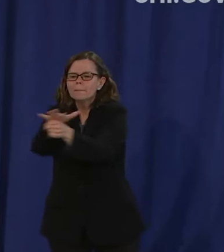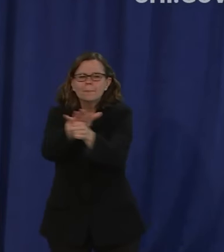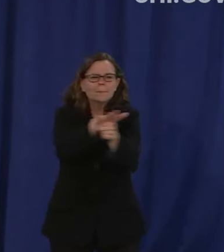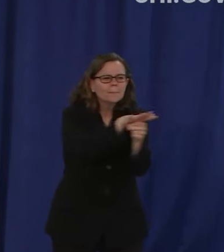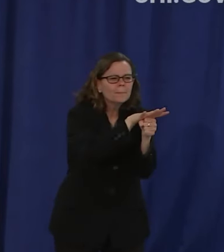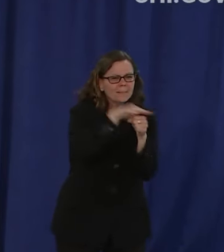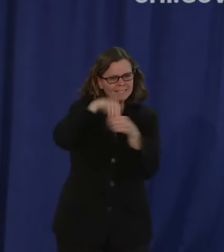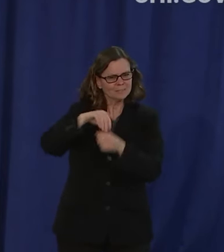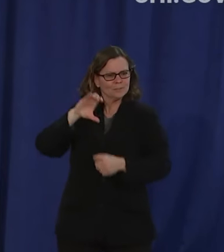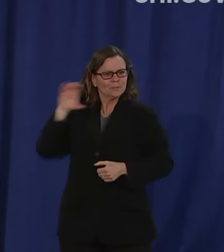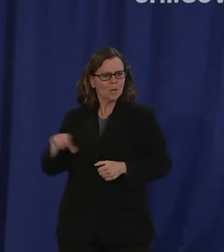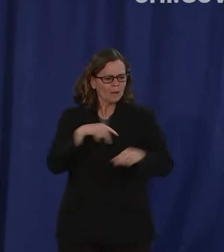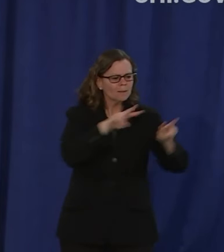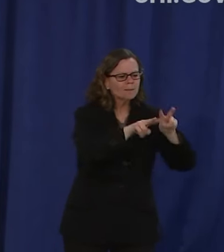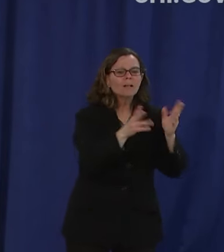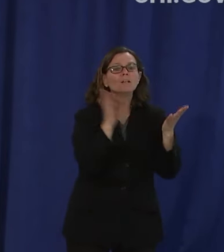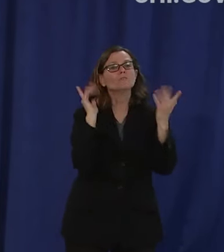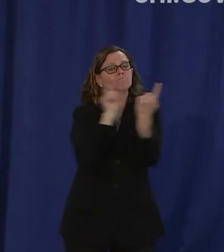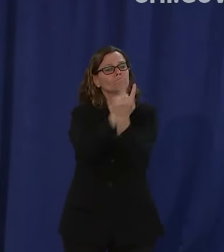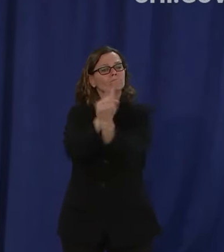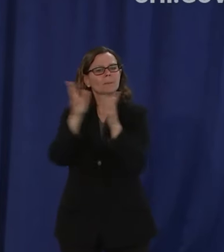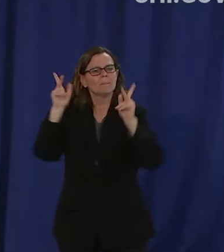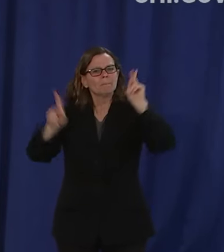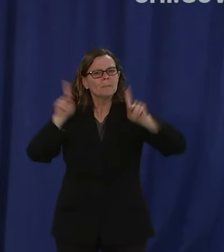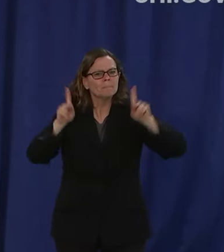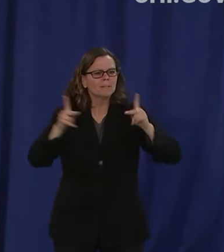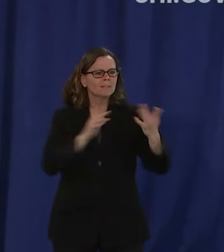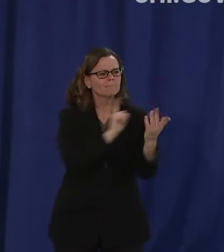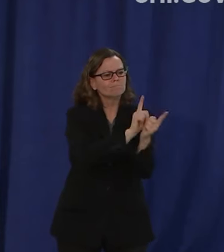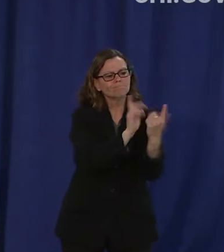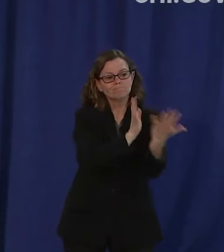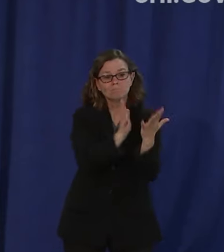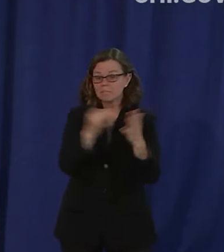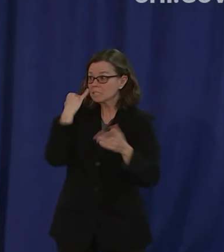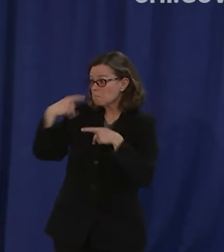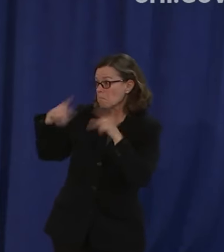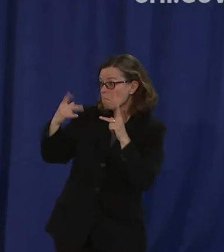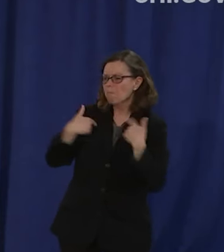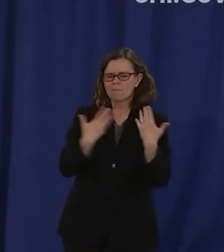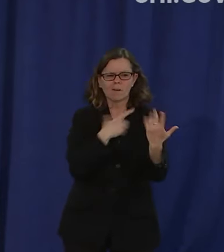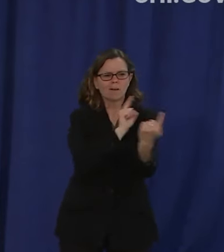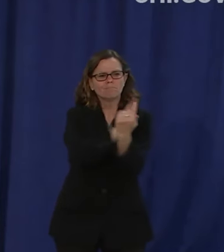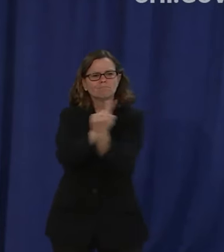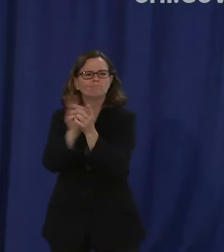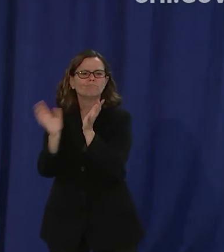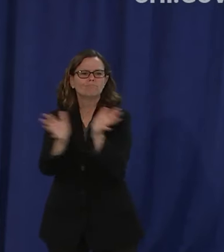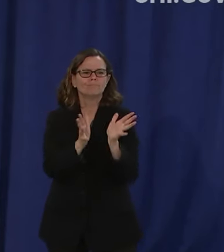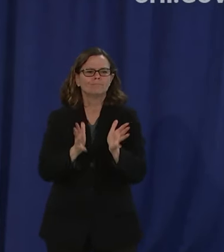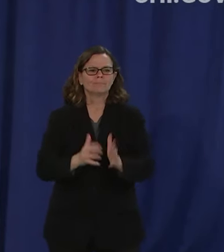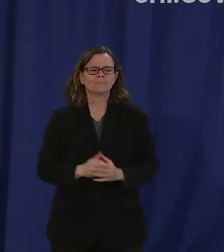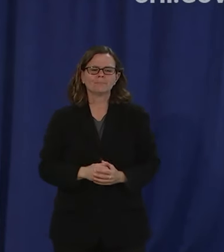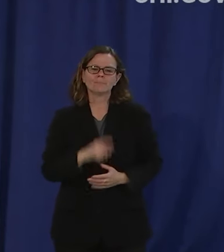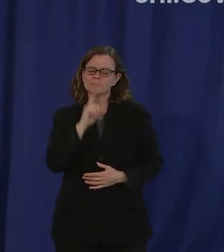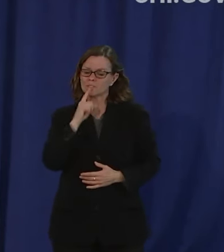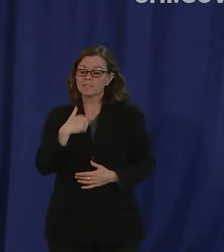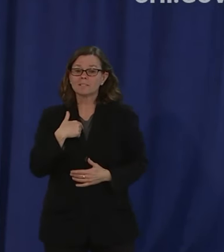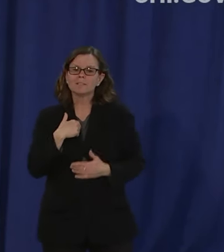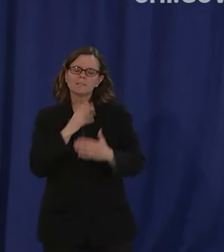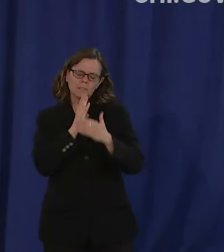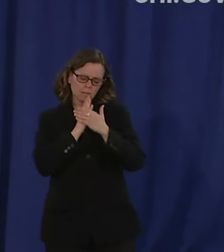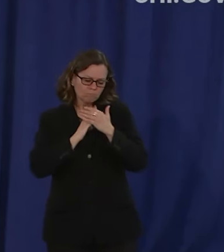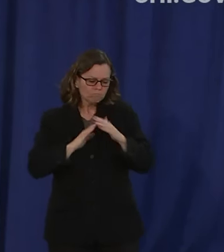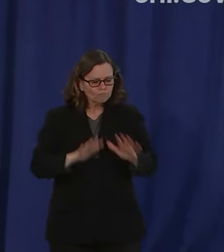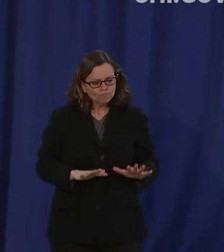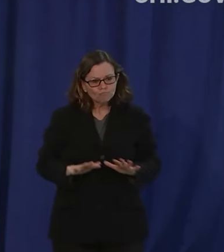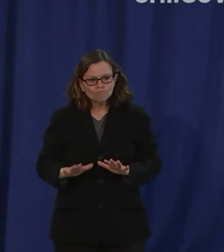allows and I'm really just humbled and I'm not here